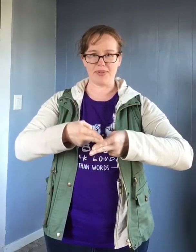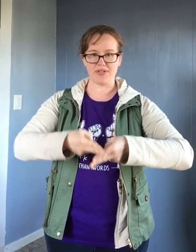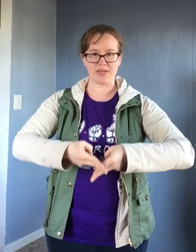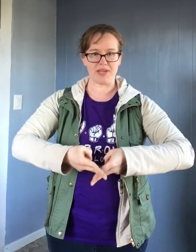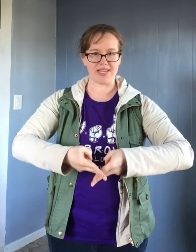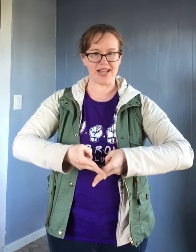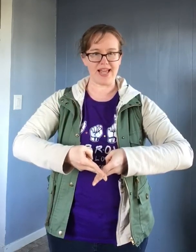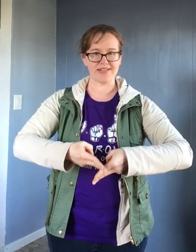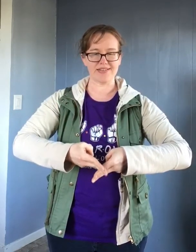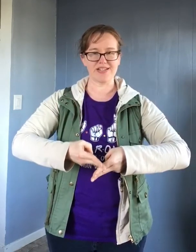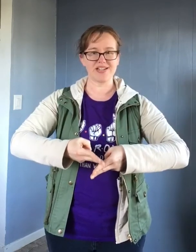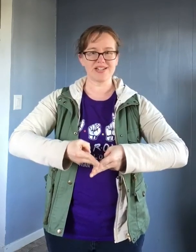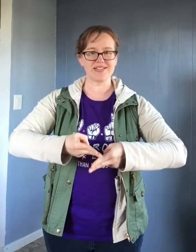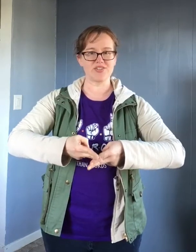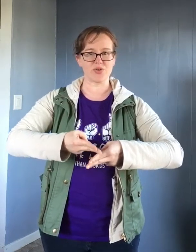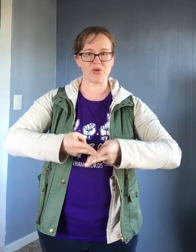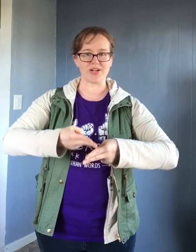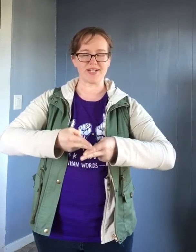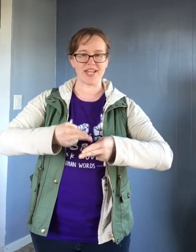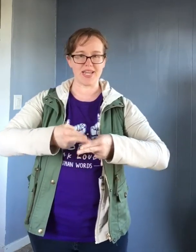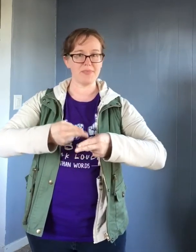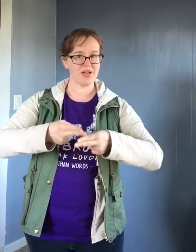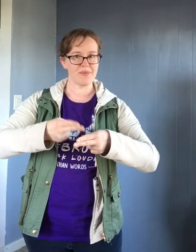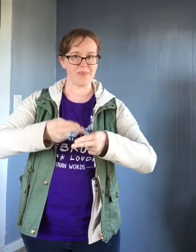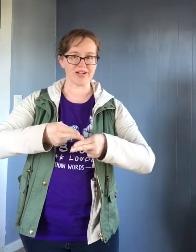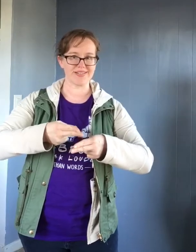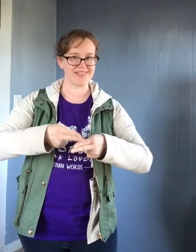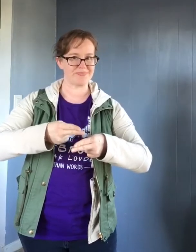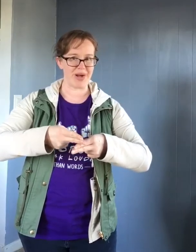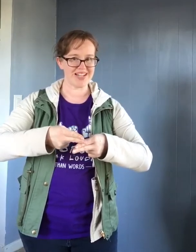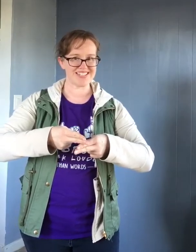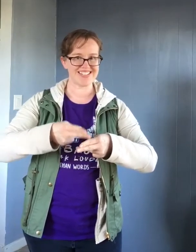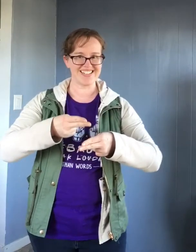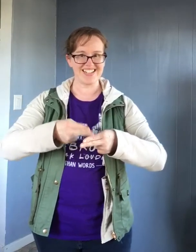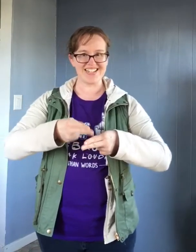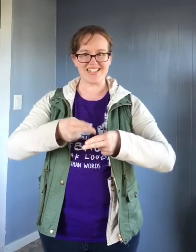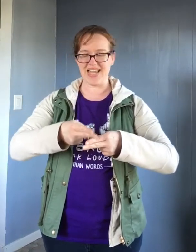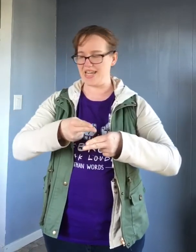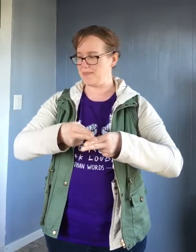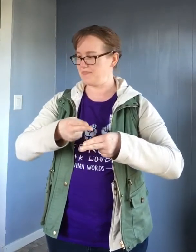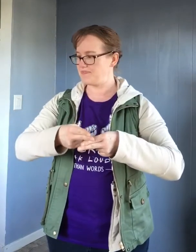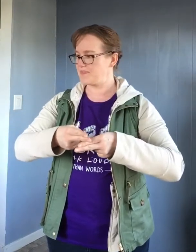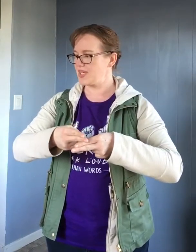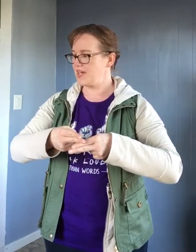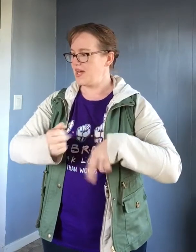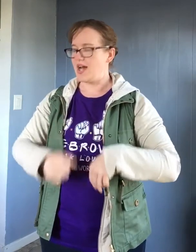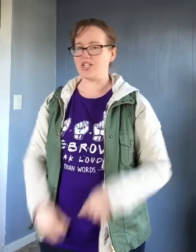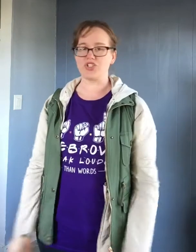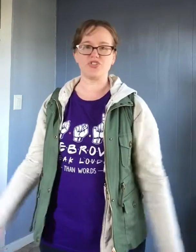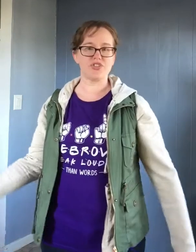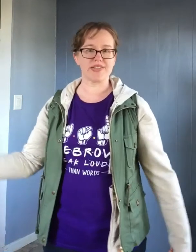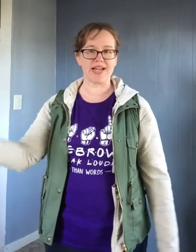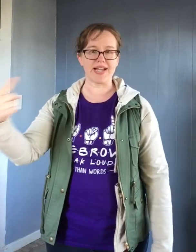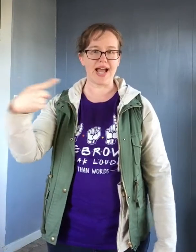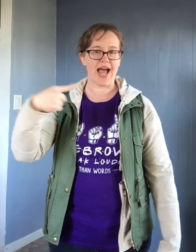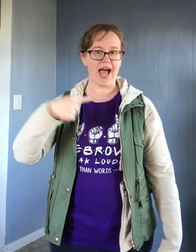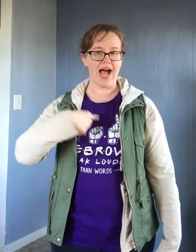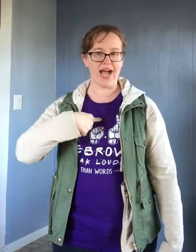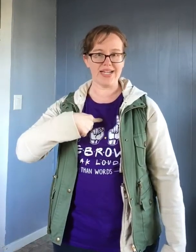You make that X because your name marks the spot. Name. I showed you the sign I.